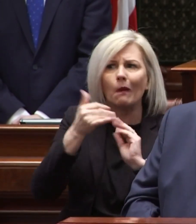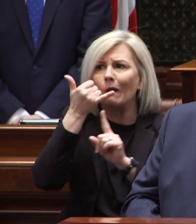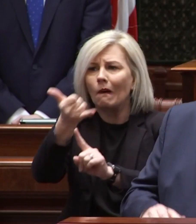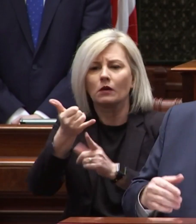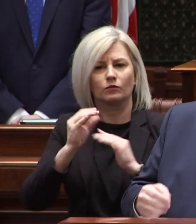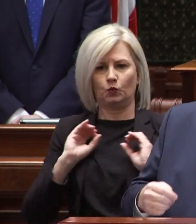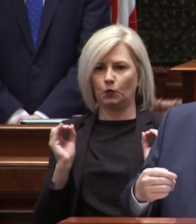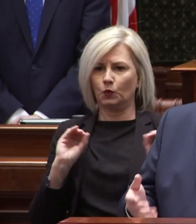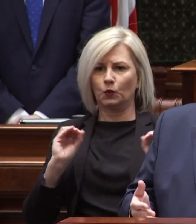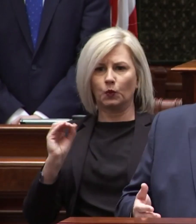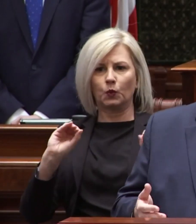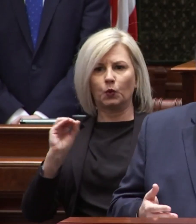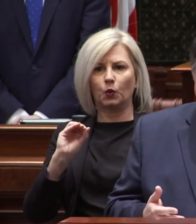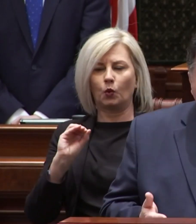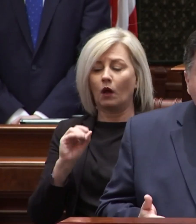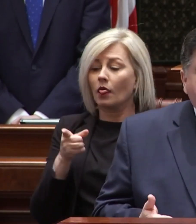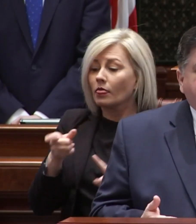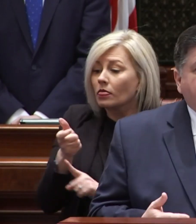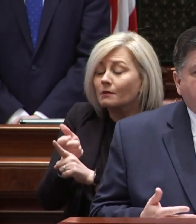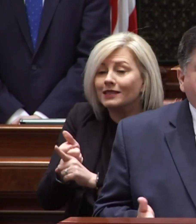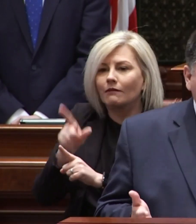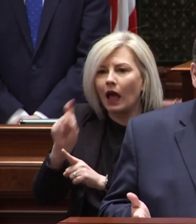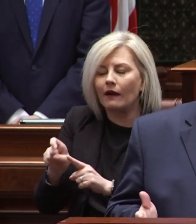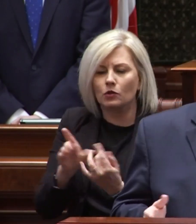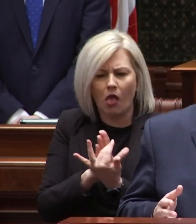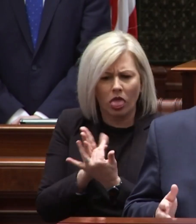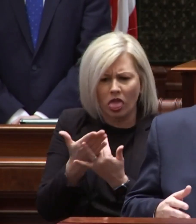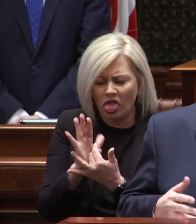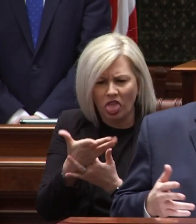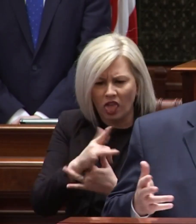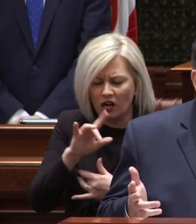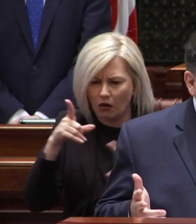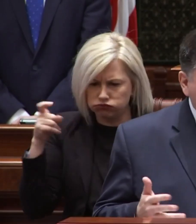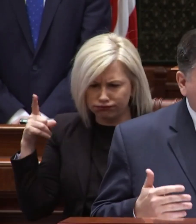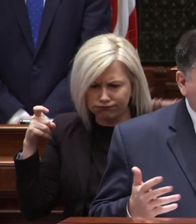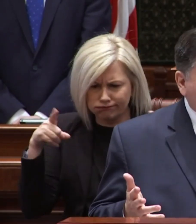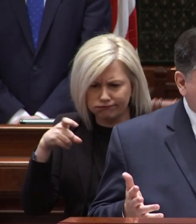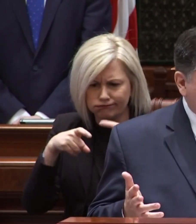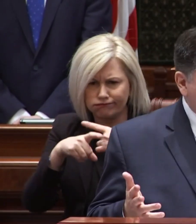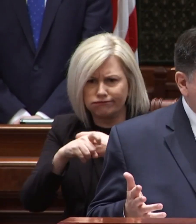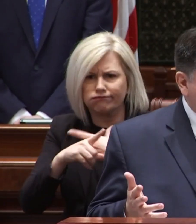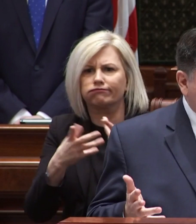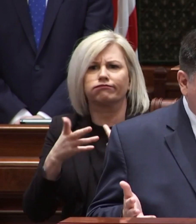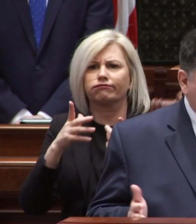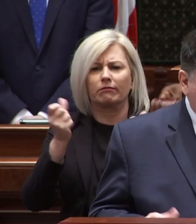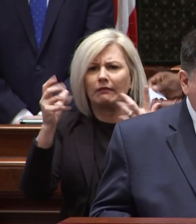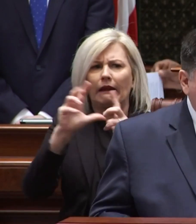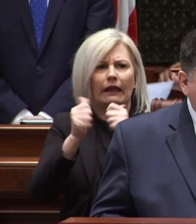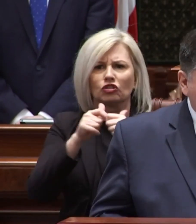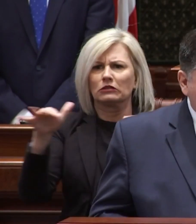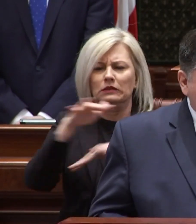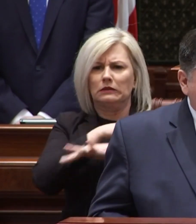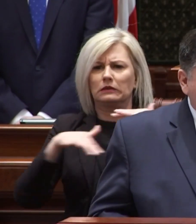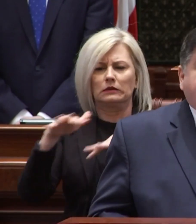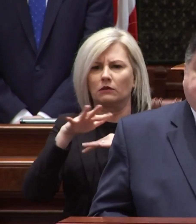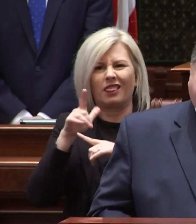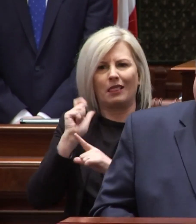instead they're left to navigate a confusing and overlapping multiple agency bureaucracy on their own